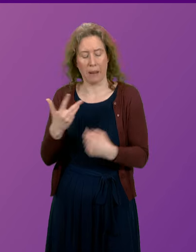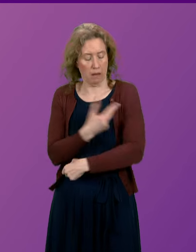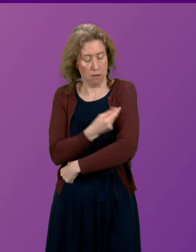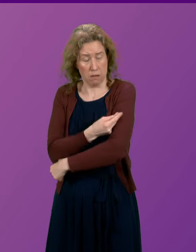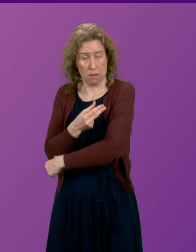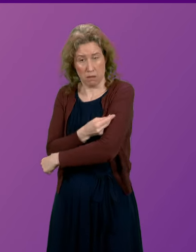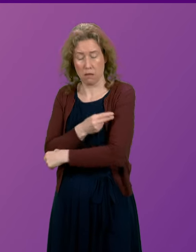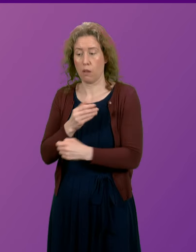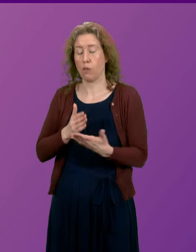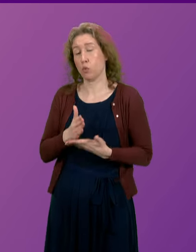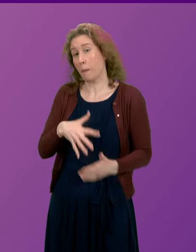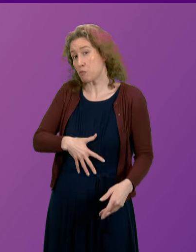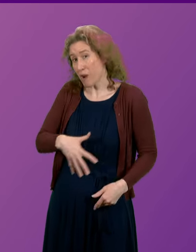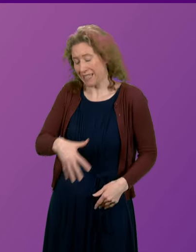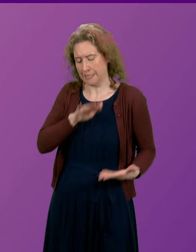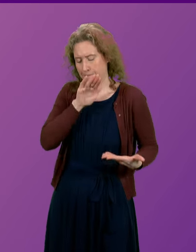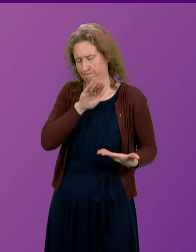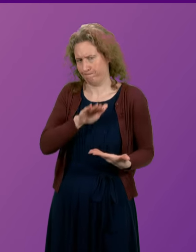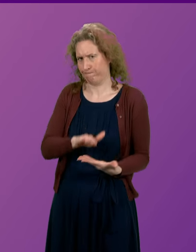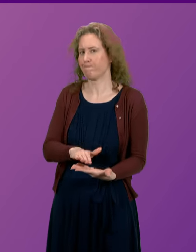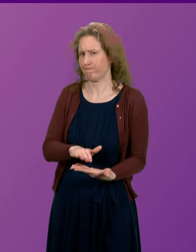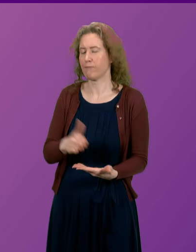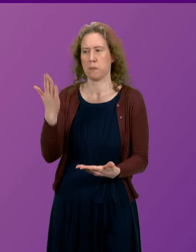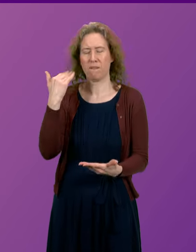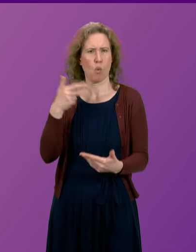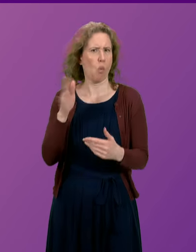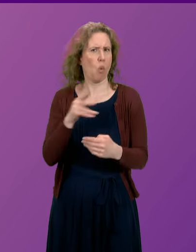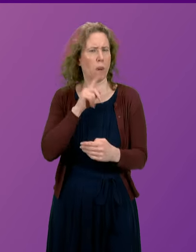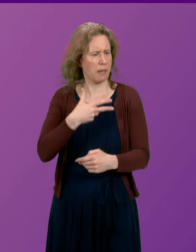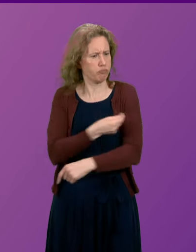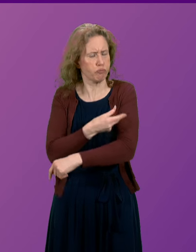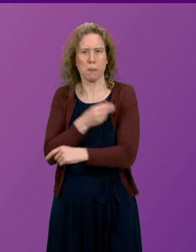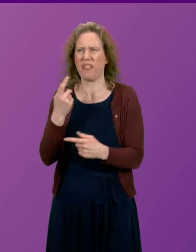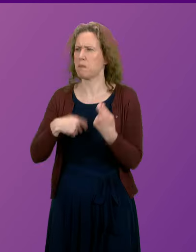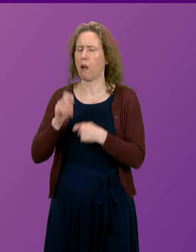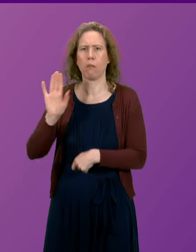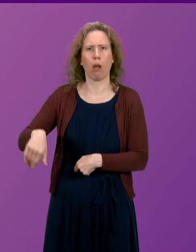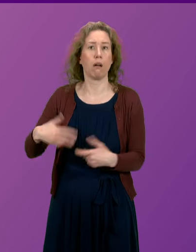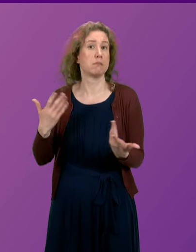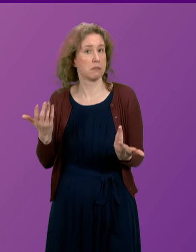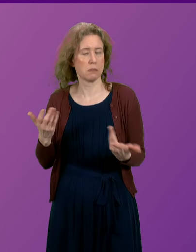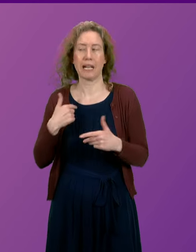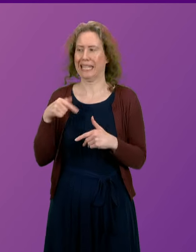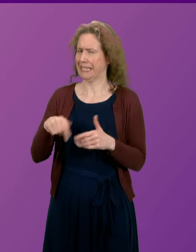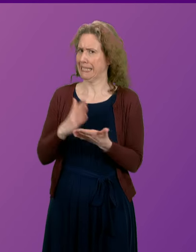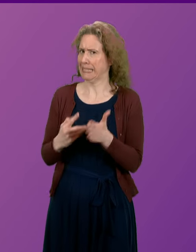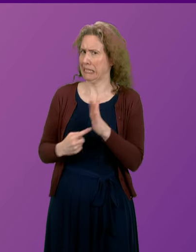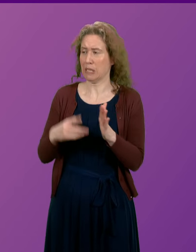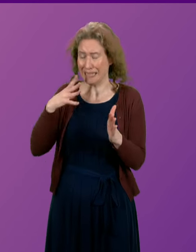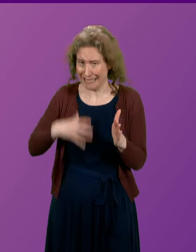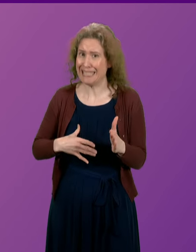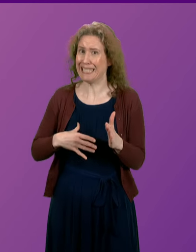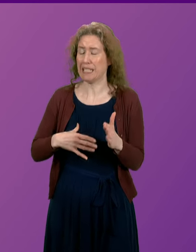cough during pregnancy has reduced quite sharply. And as the First Minister has indicated, this is so important in